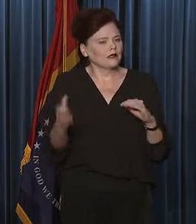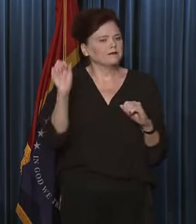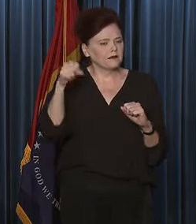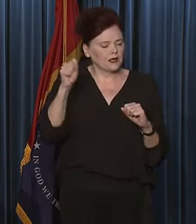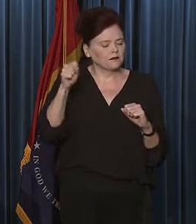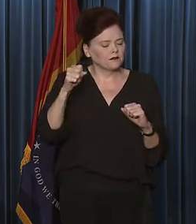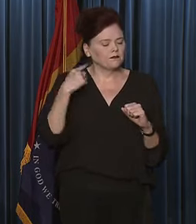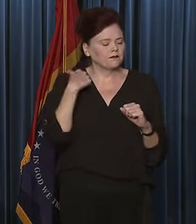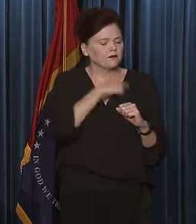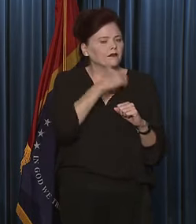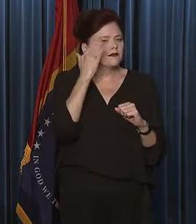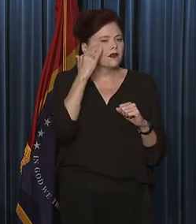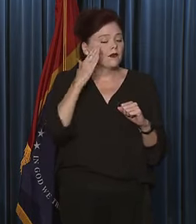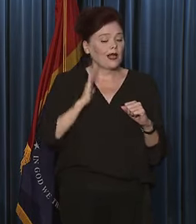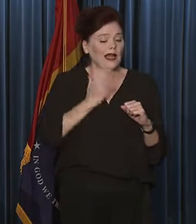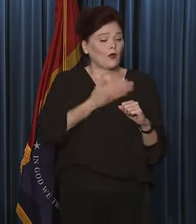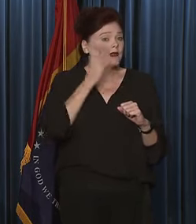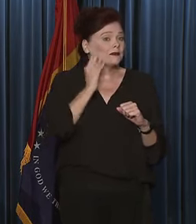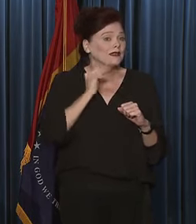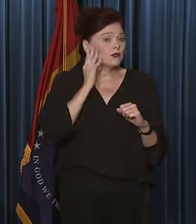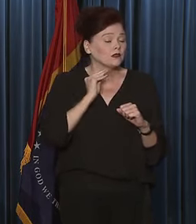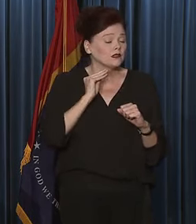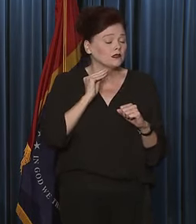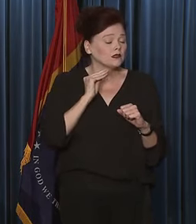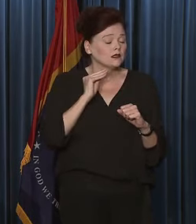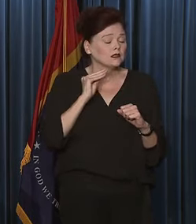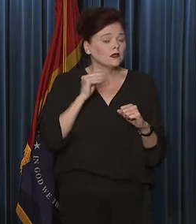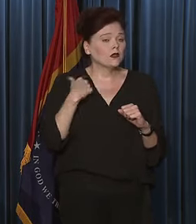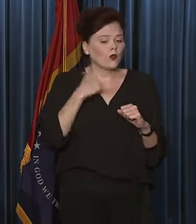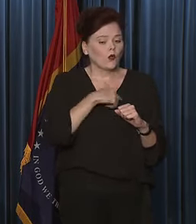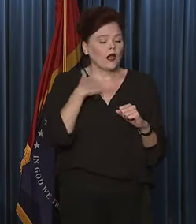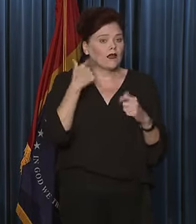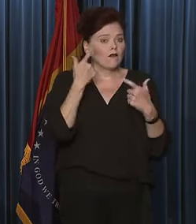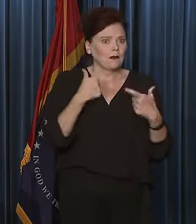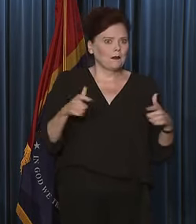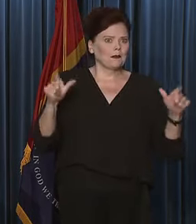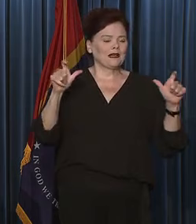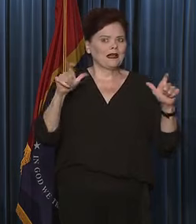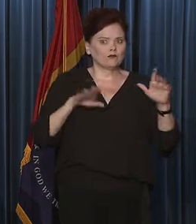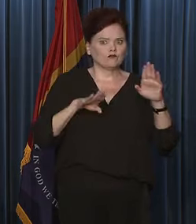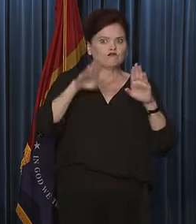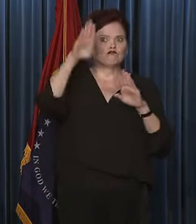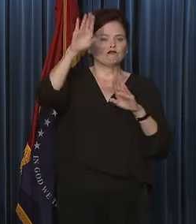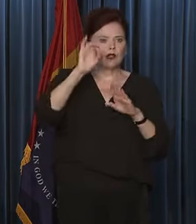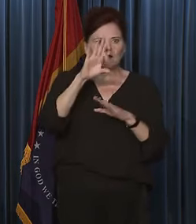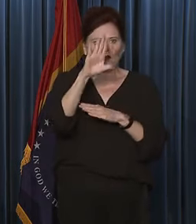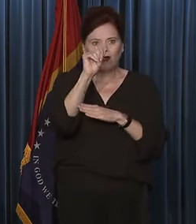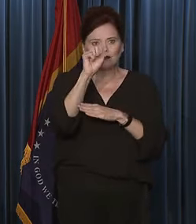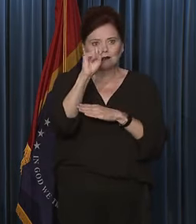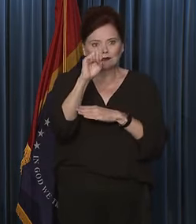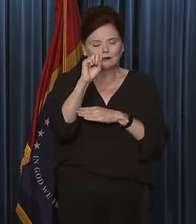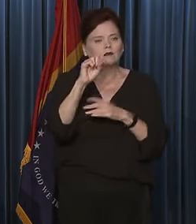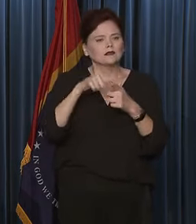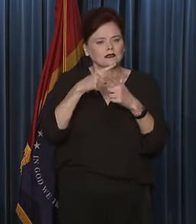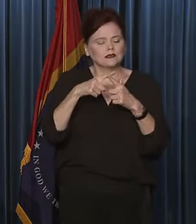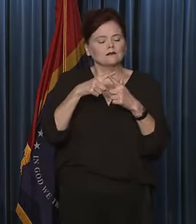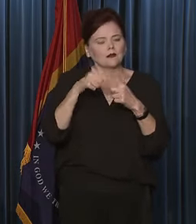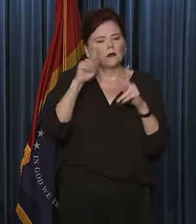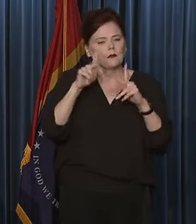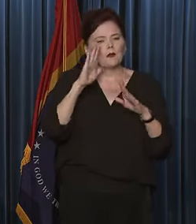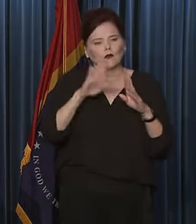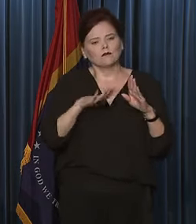we do know from our experience that when we have big surges in cases, that the deaths often follow